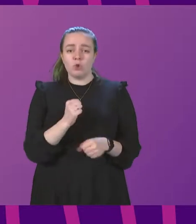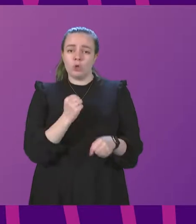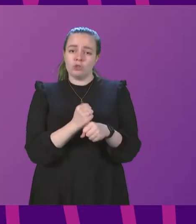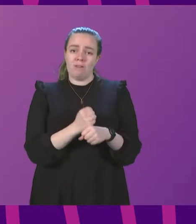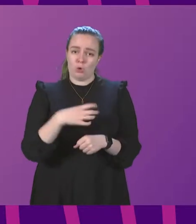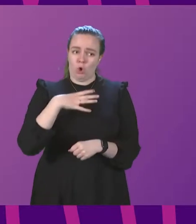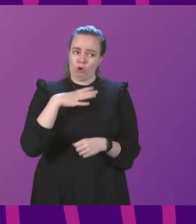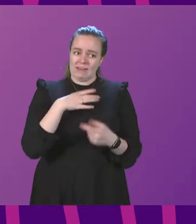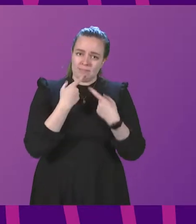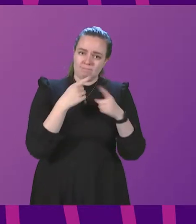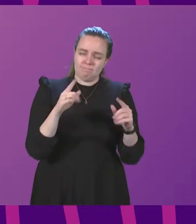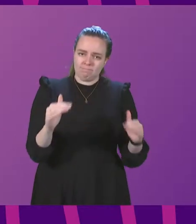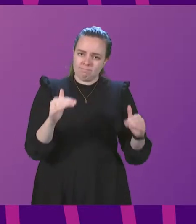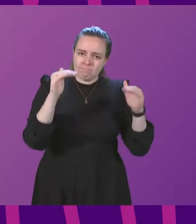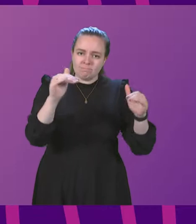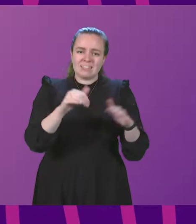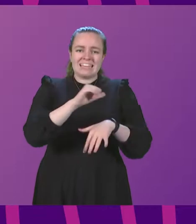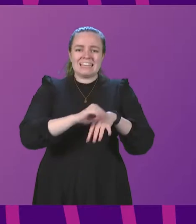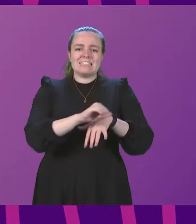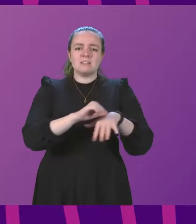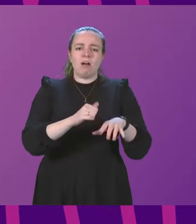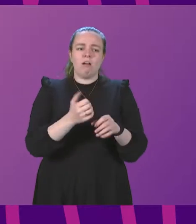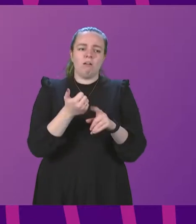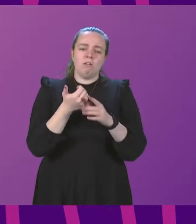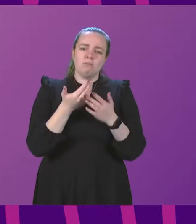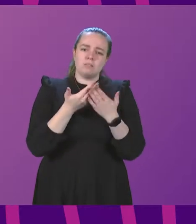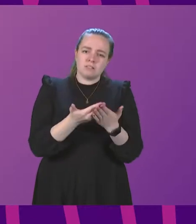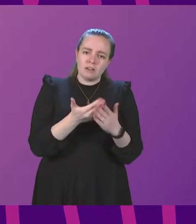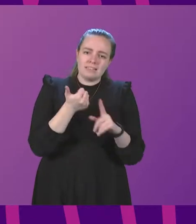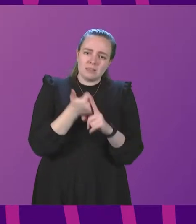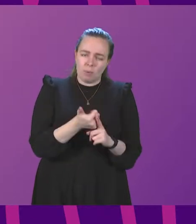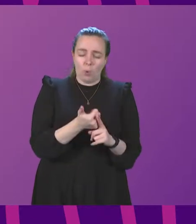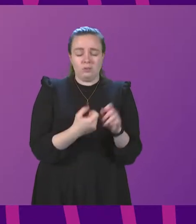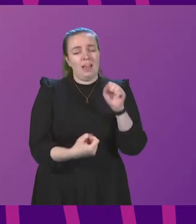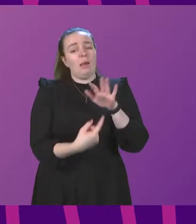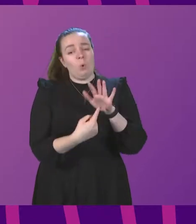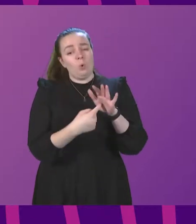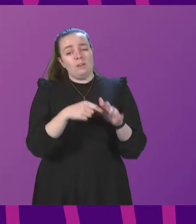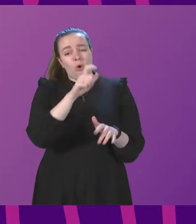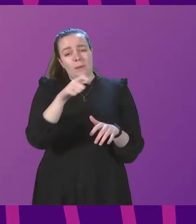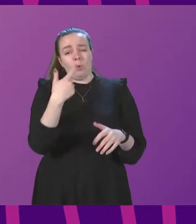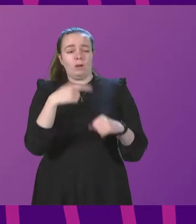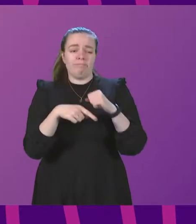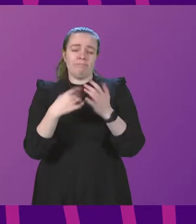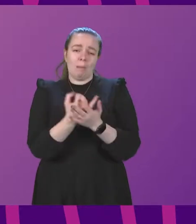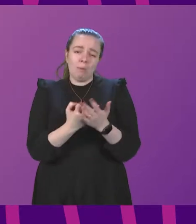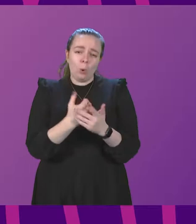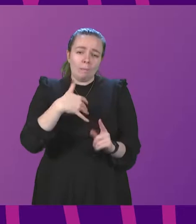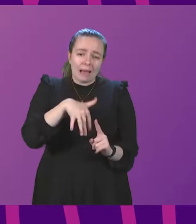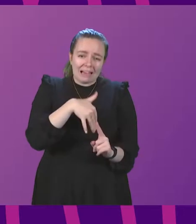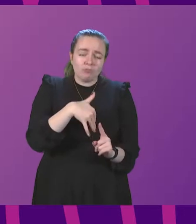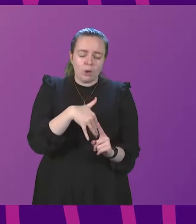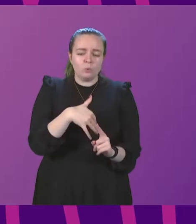has already announced an enhanced Easter study support offer for learners, especially important for those from deprived backgrounds, as well as a specific